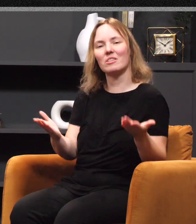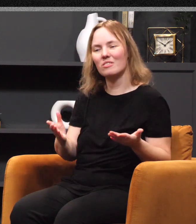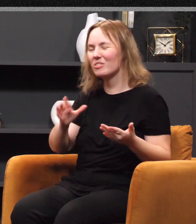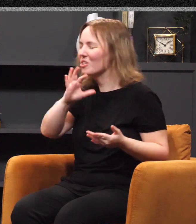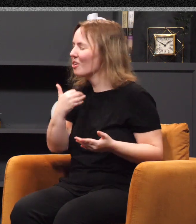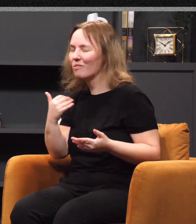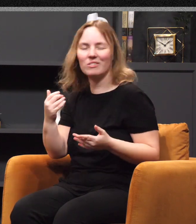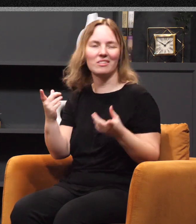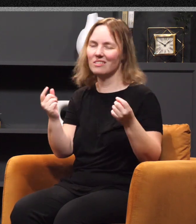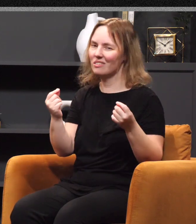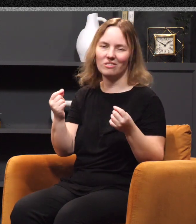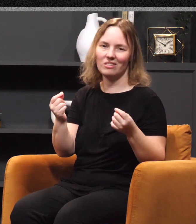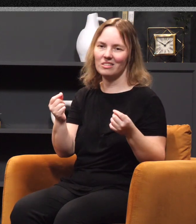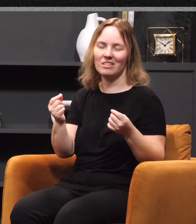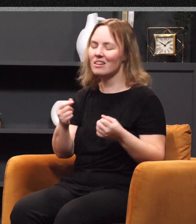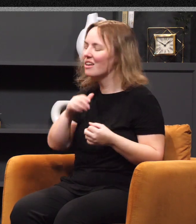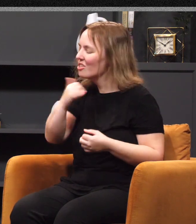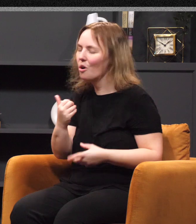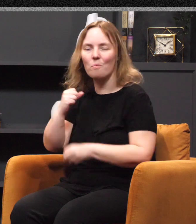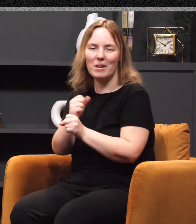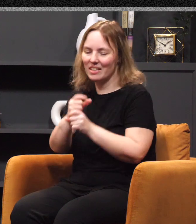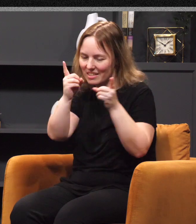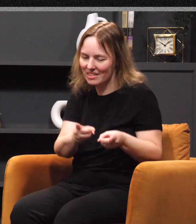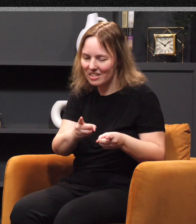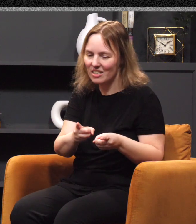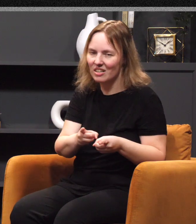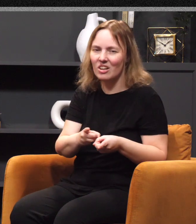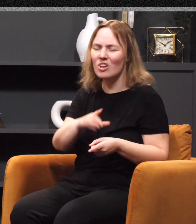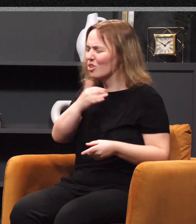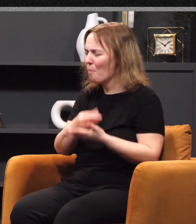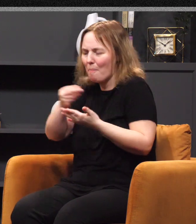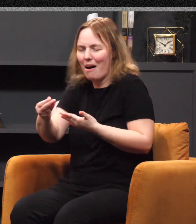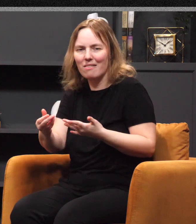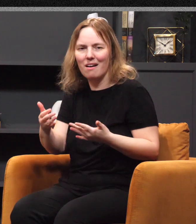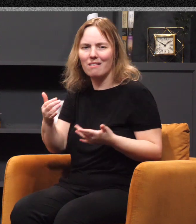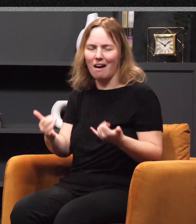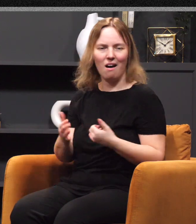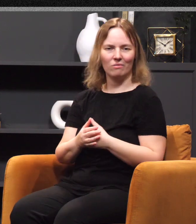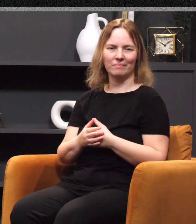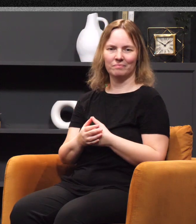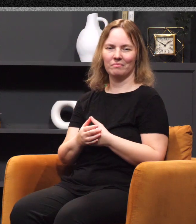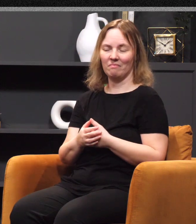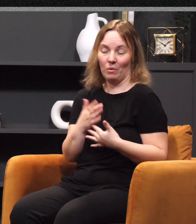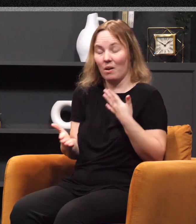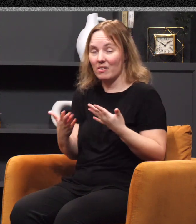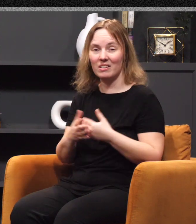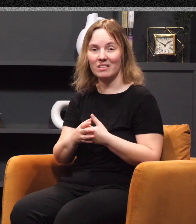this, or wait for a while. Don't make this decision yet. Don't make that purchase yet. Whatever it may be, right? But